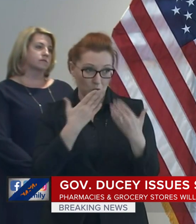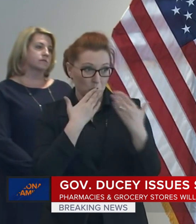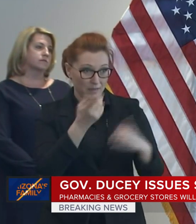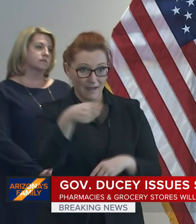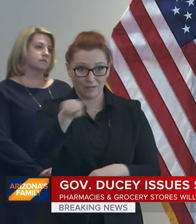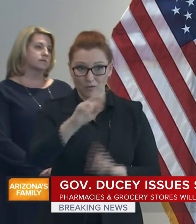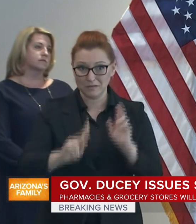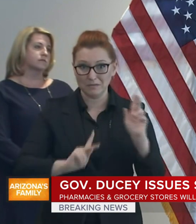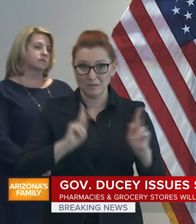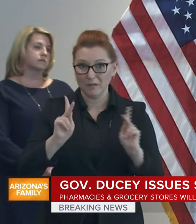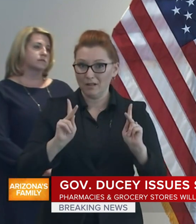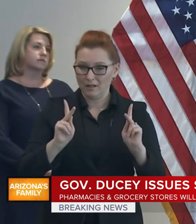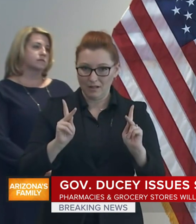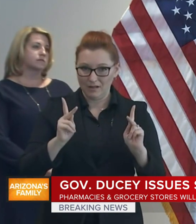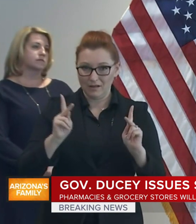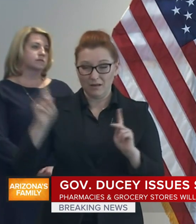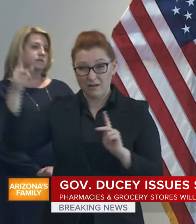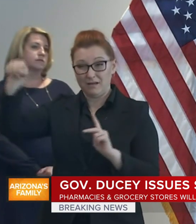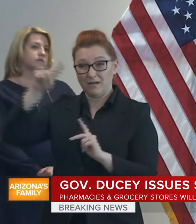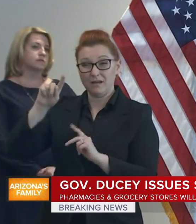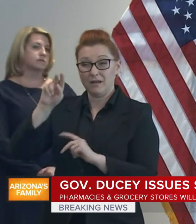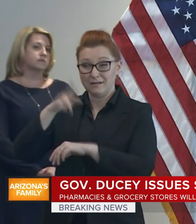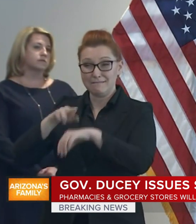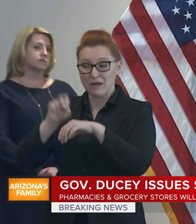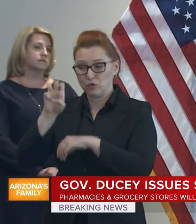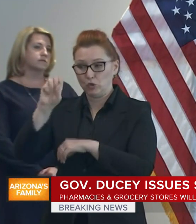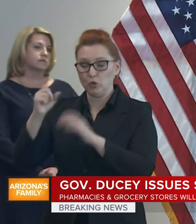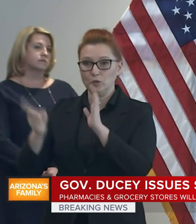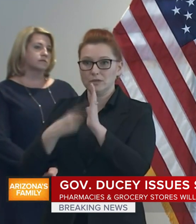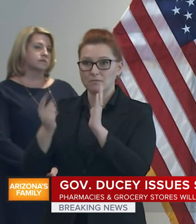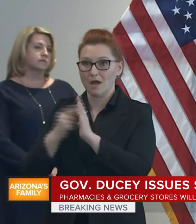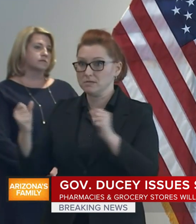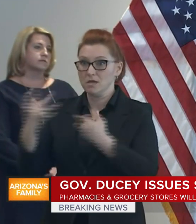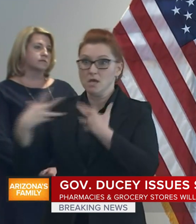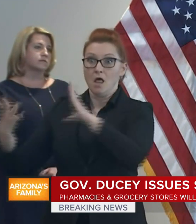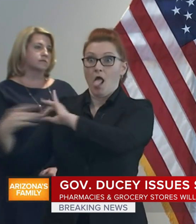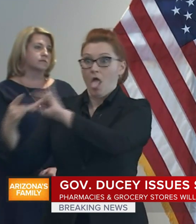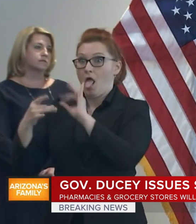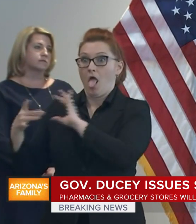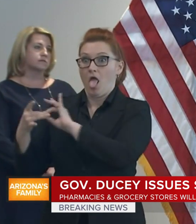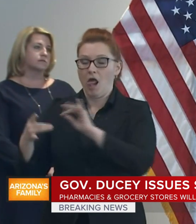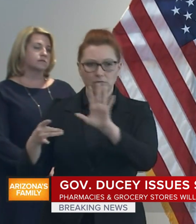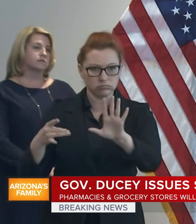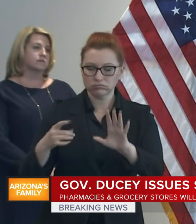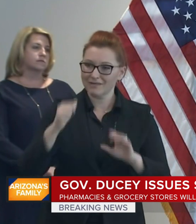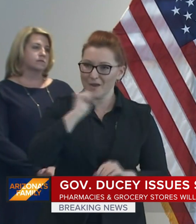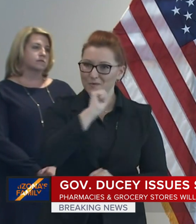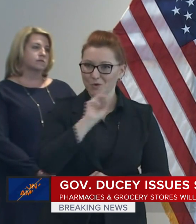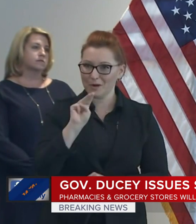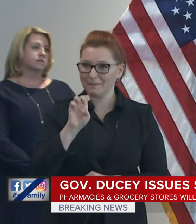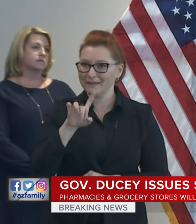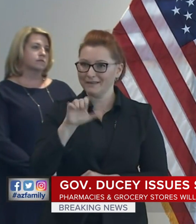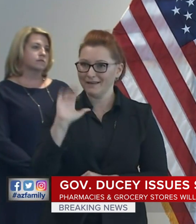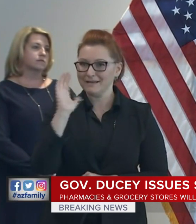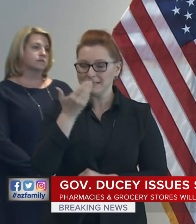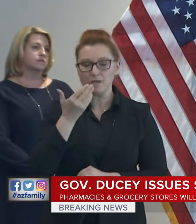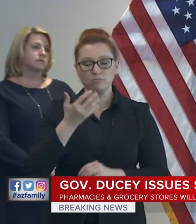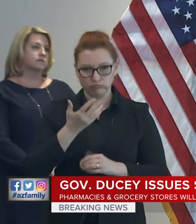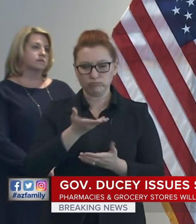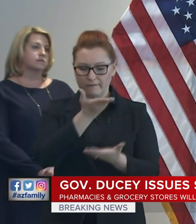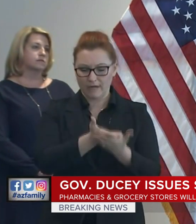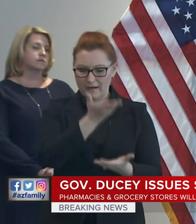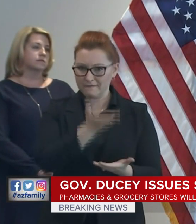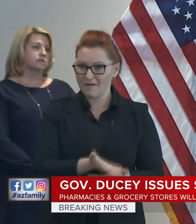That's not what I've heard from our media, and we've really, I think, done a good job in getting the facts out there and